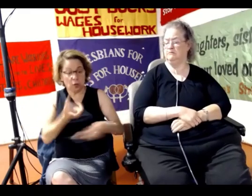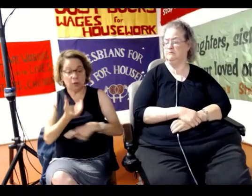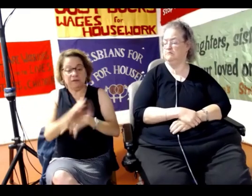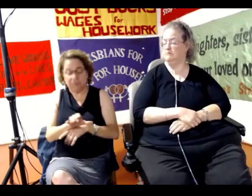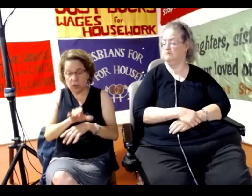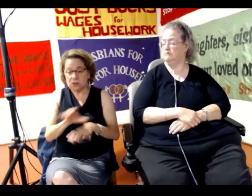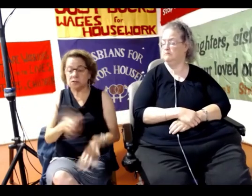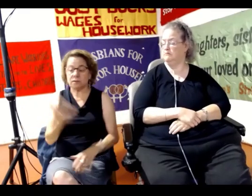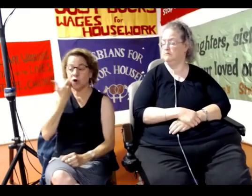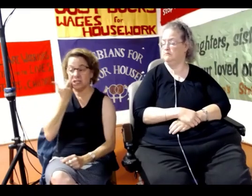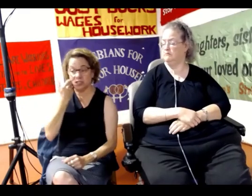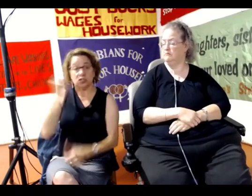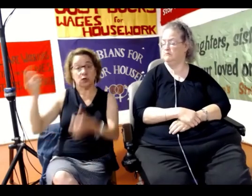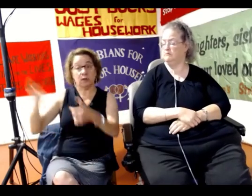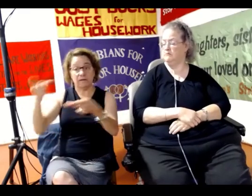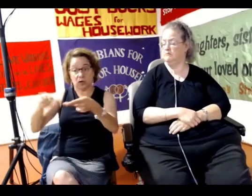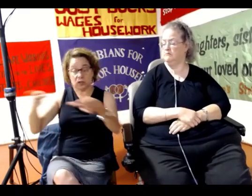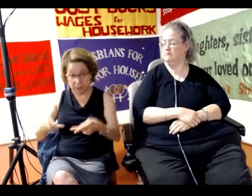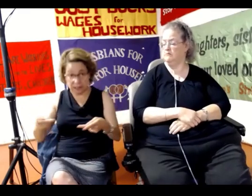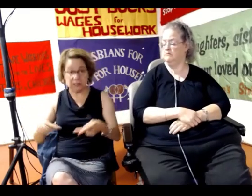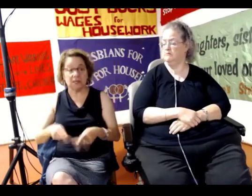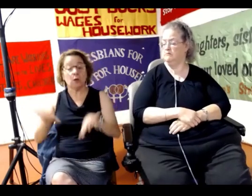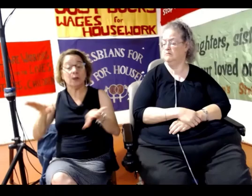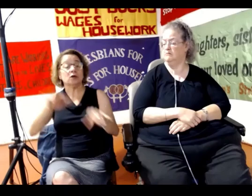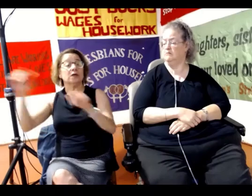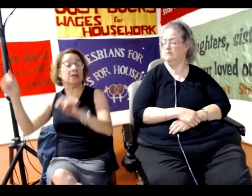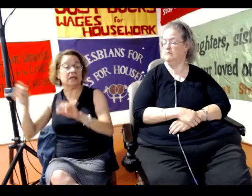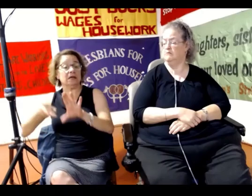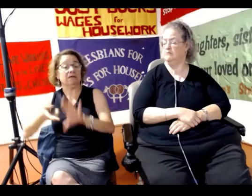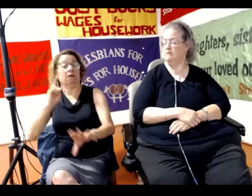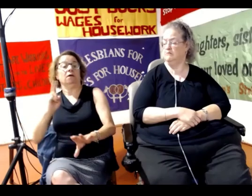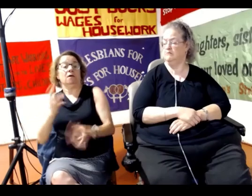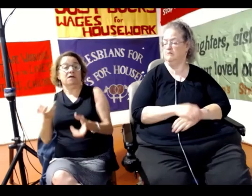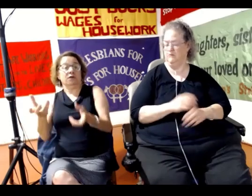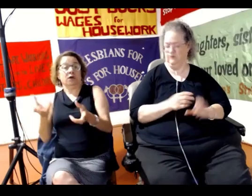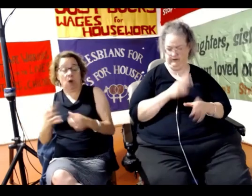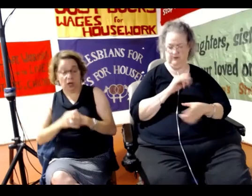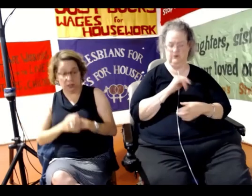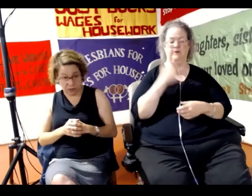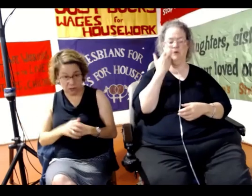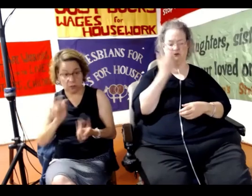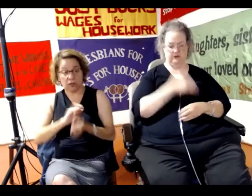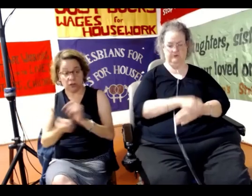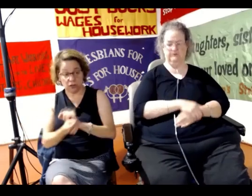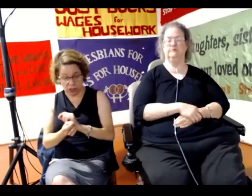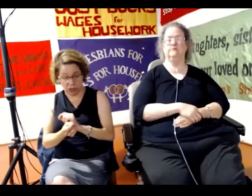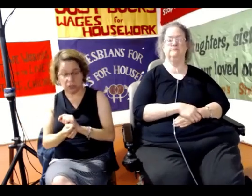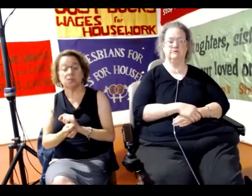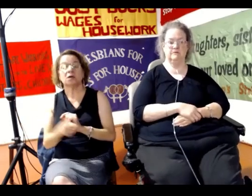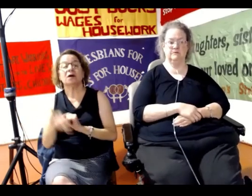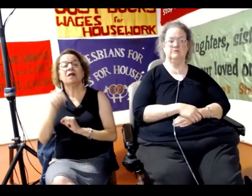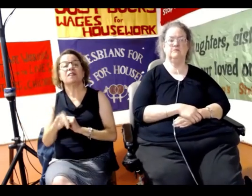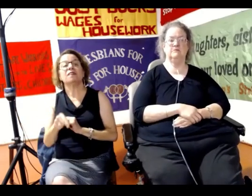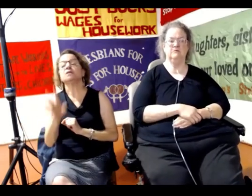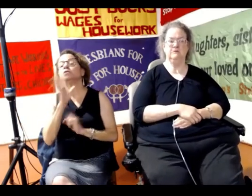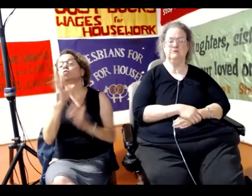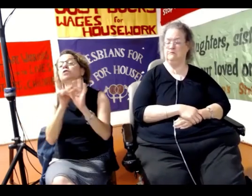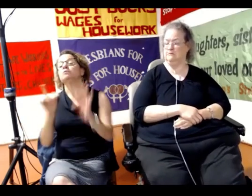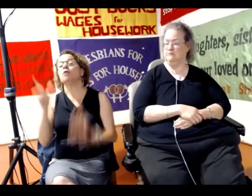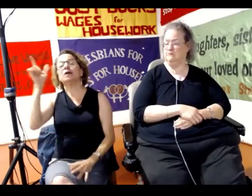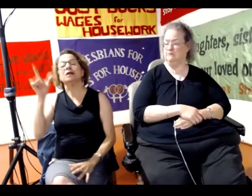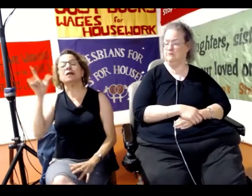the first place, and we could leave if we want to. It was when Liz spoke in London in